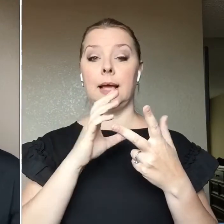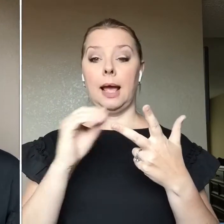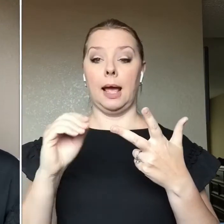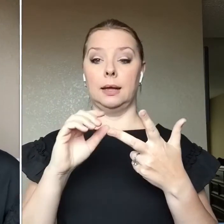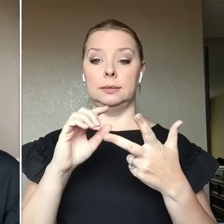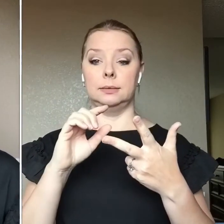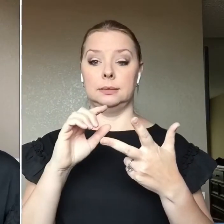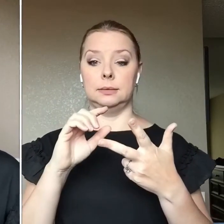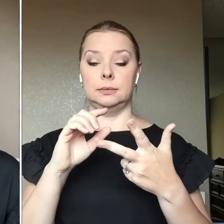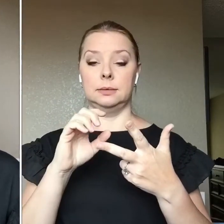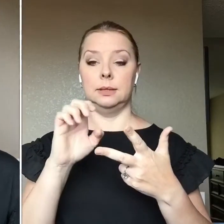ELF brushes